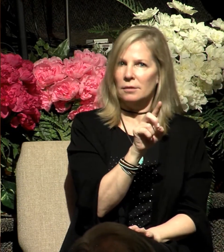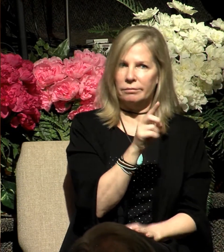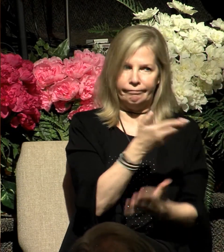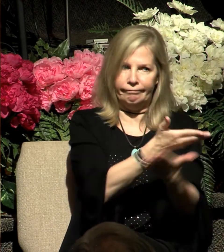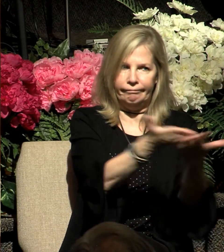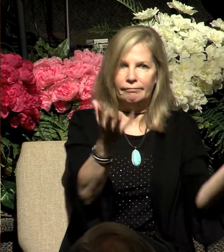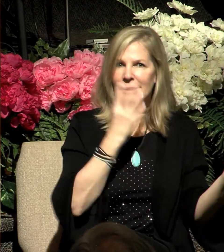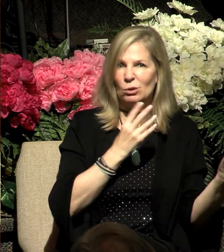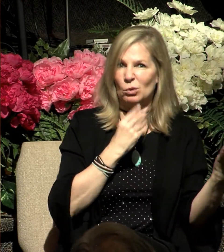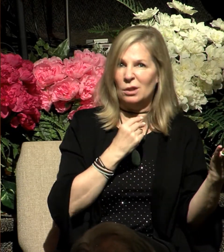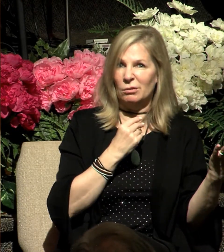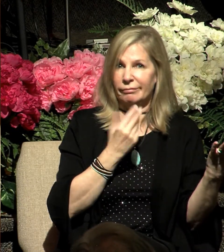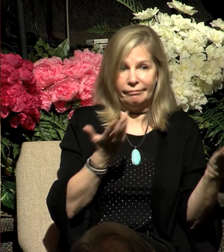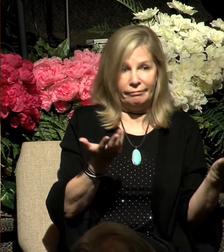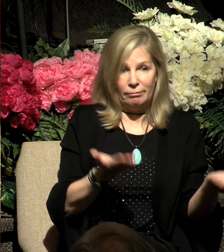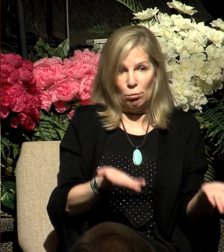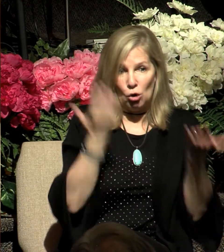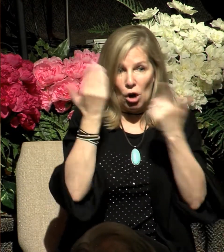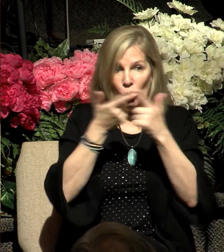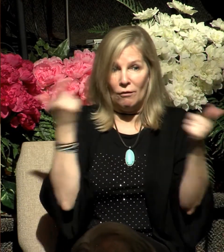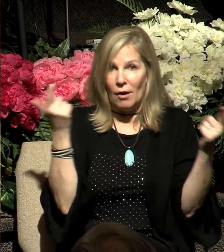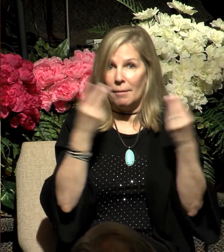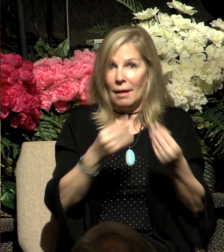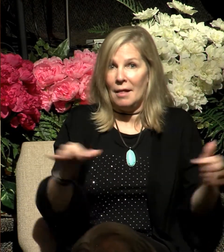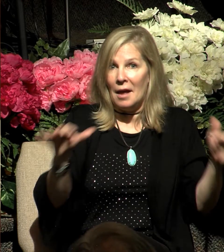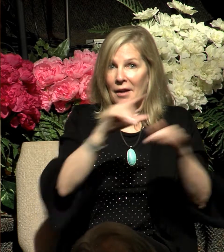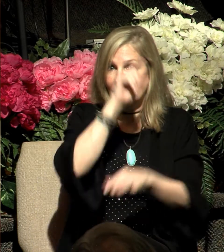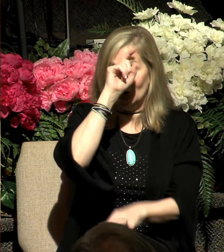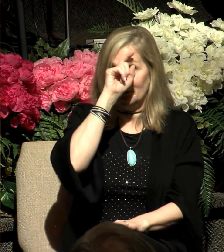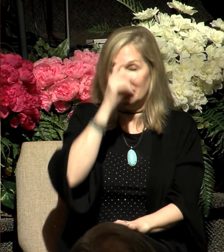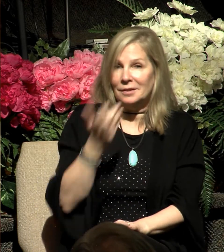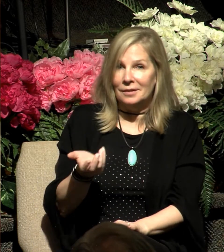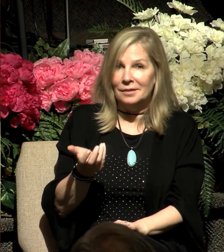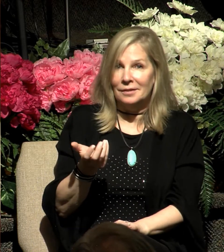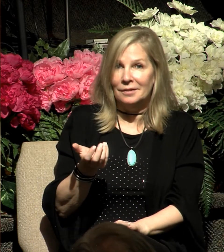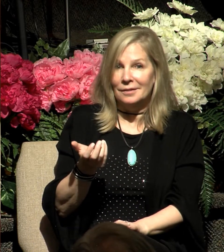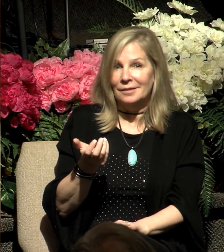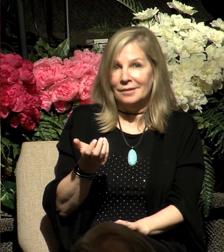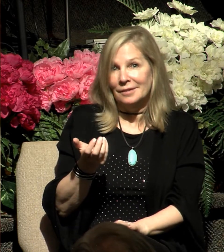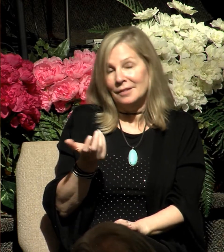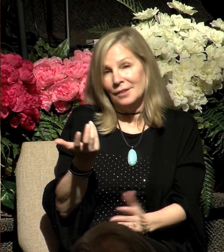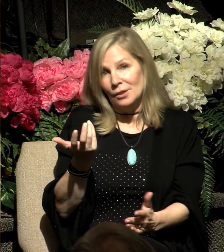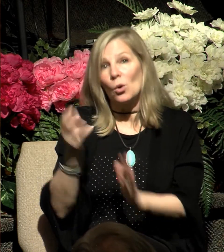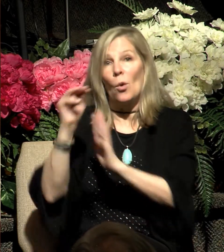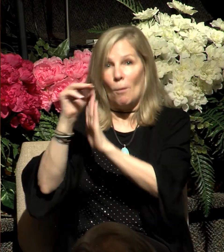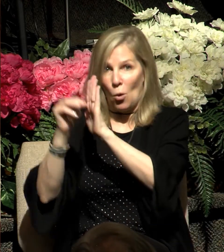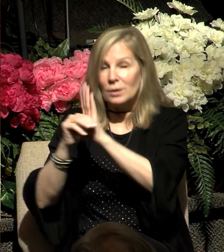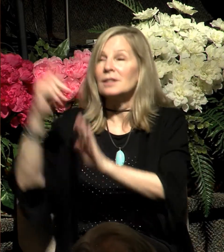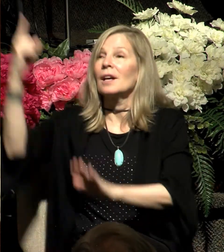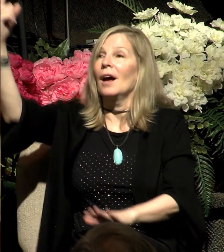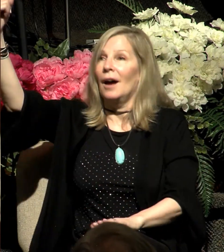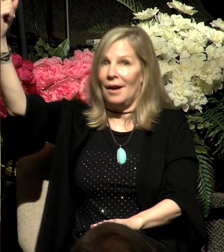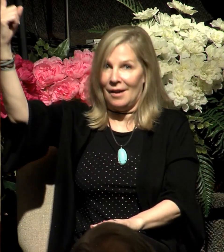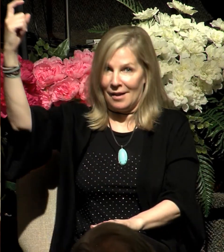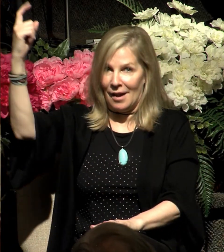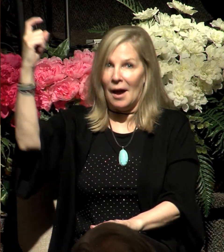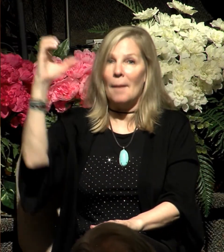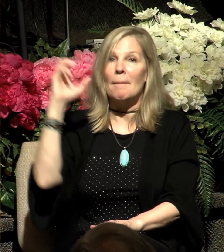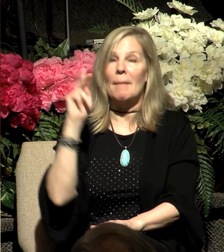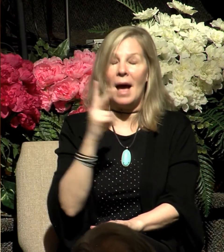who brought you up from the land of Egypt. Now after Moses, we read, came down from Mount Sinai, and he saw what happened.